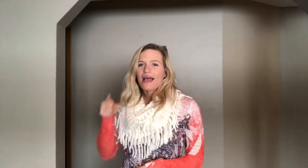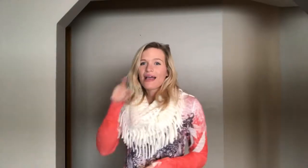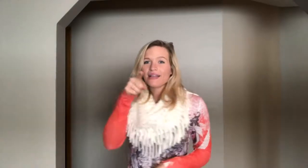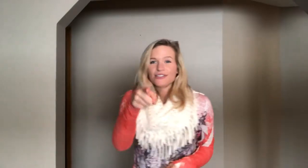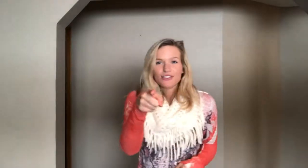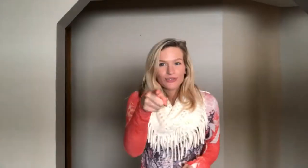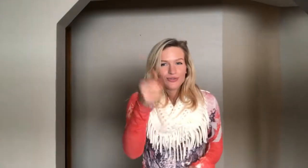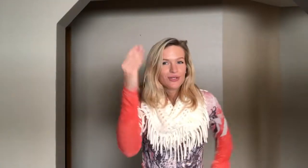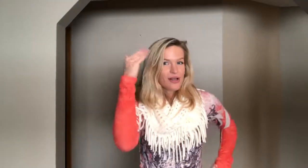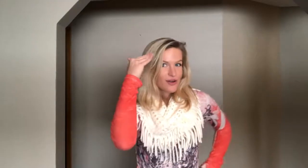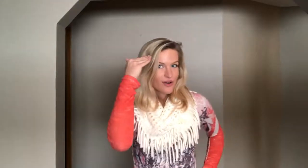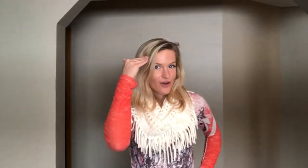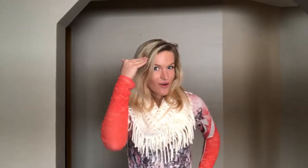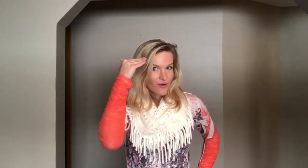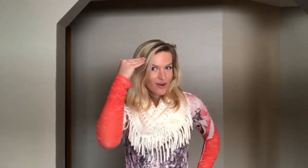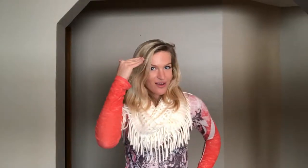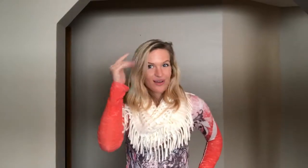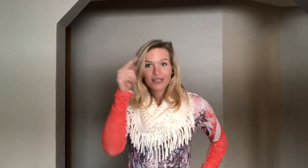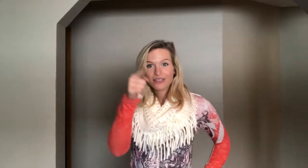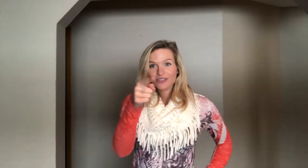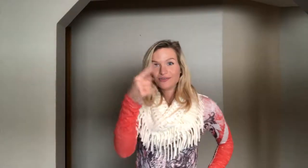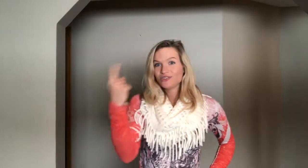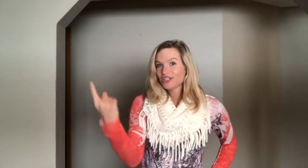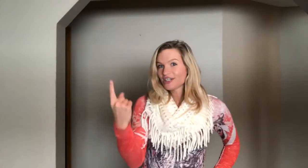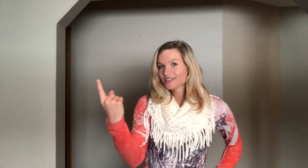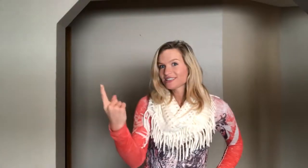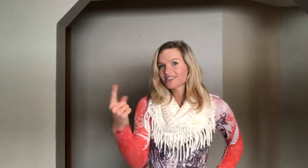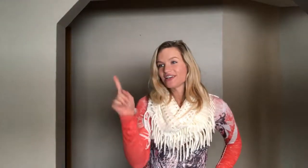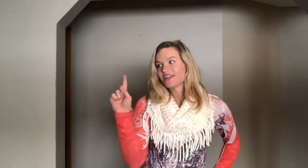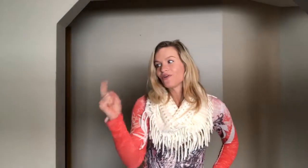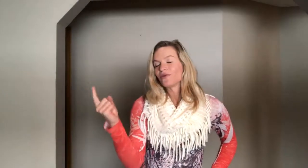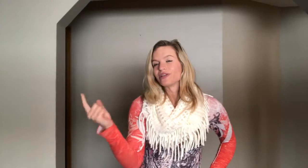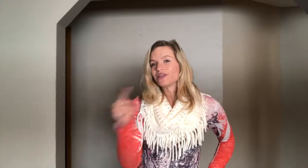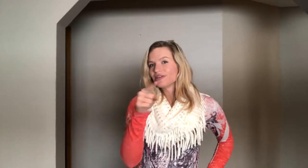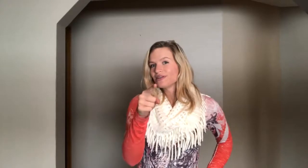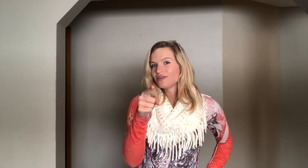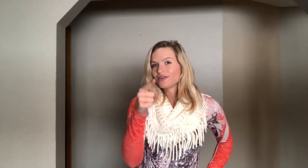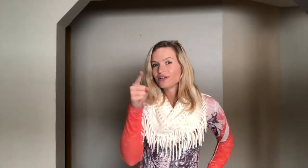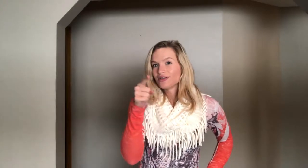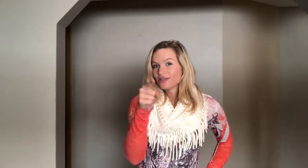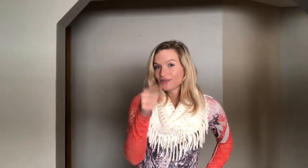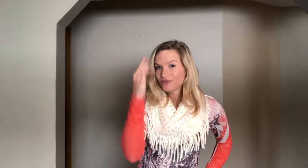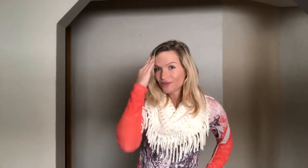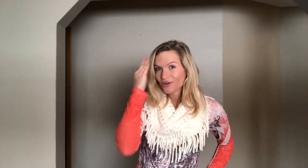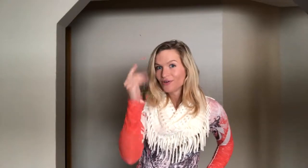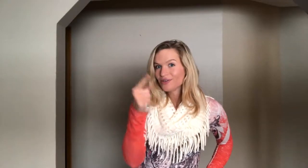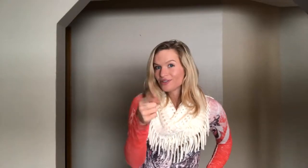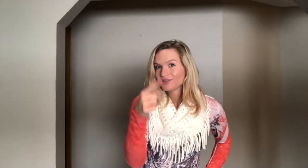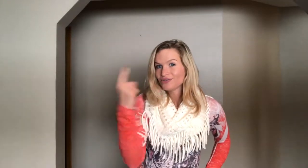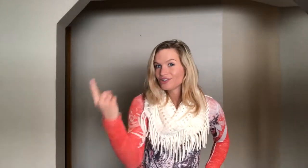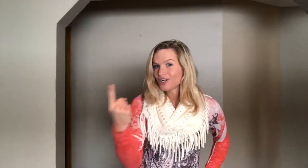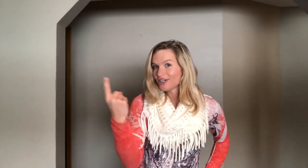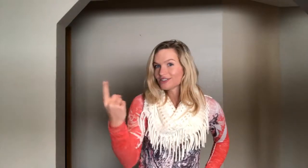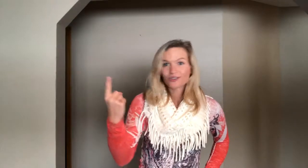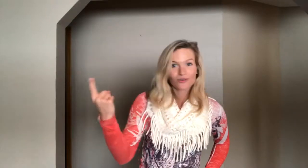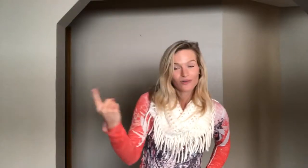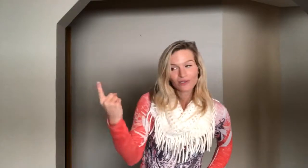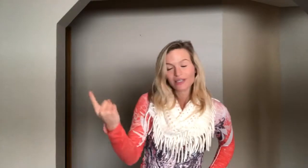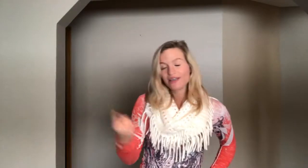And you know you just. So I did only. You know you just or only.